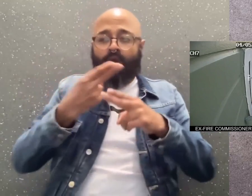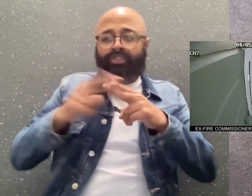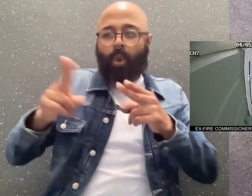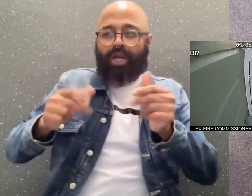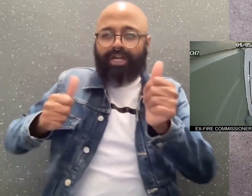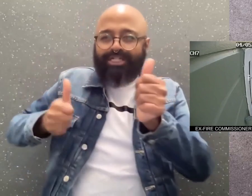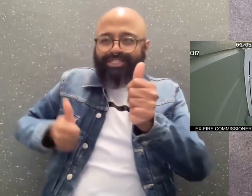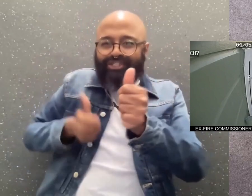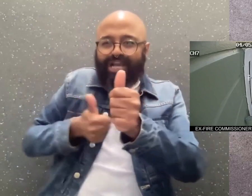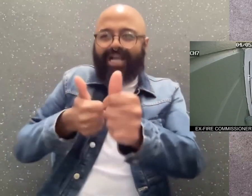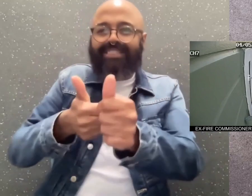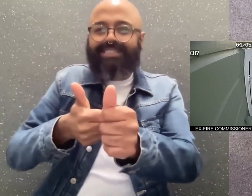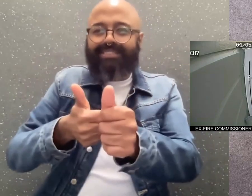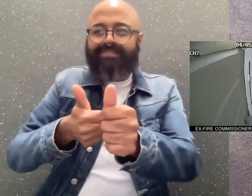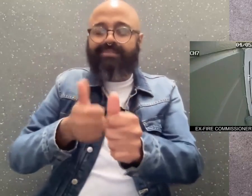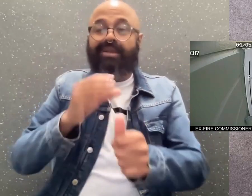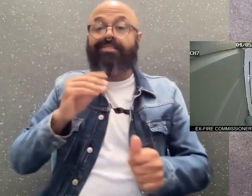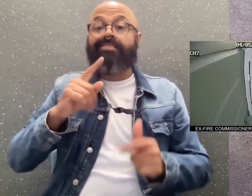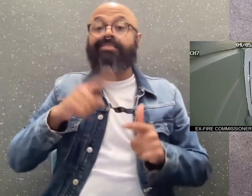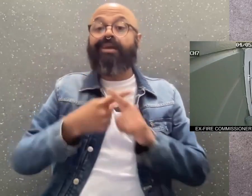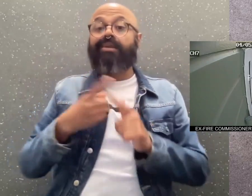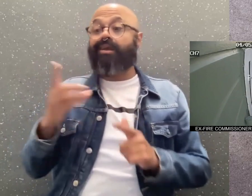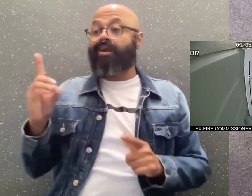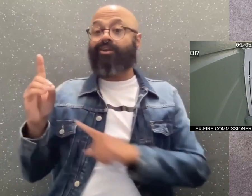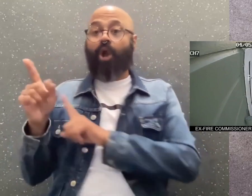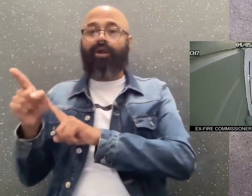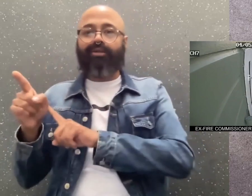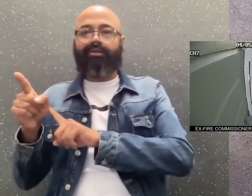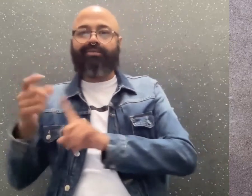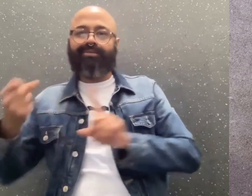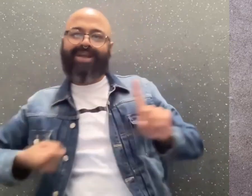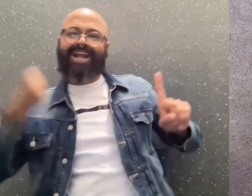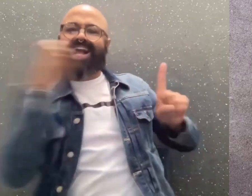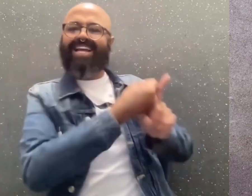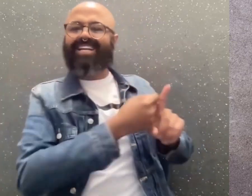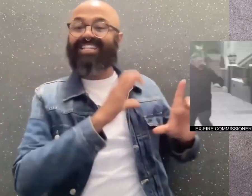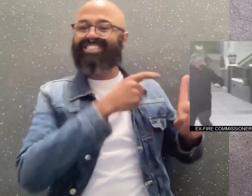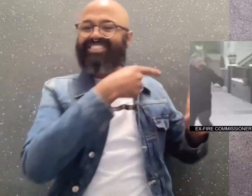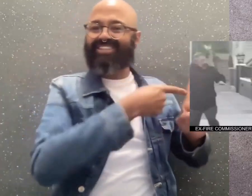There was a short chase and then Doty hit Carmignani with the metal pipe.